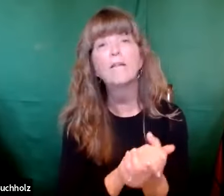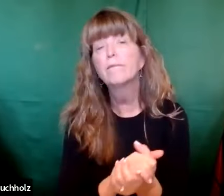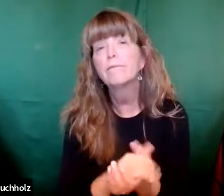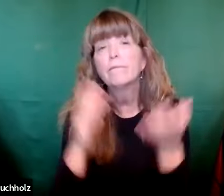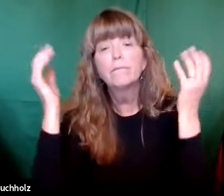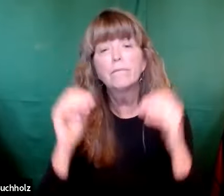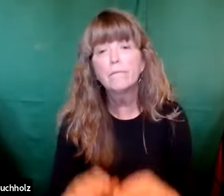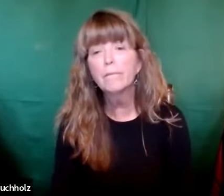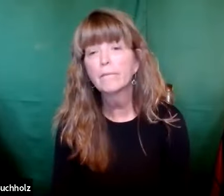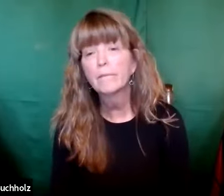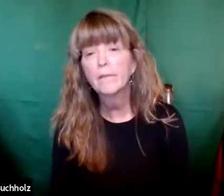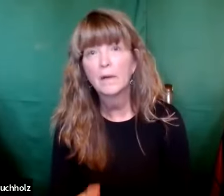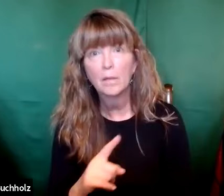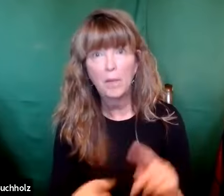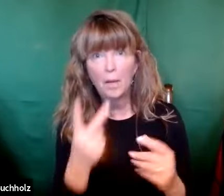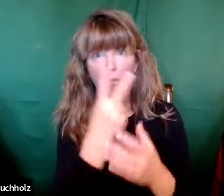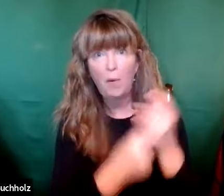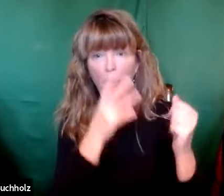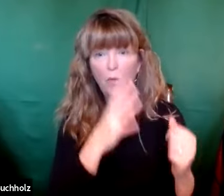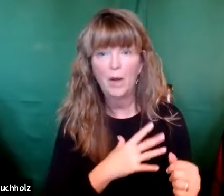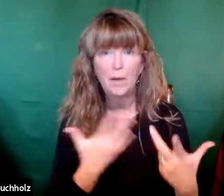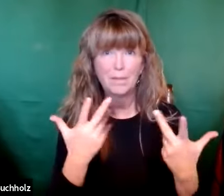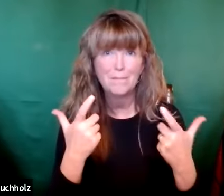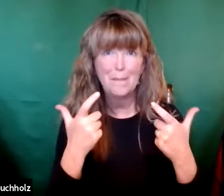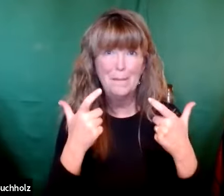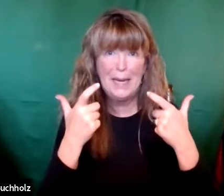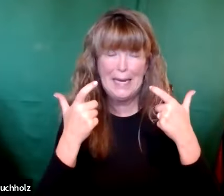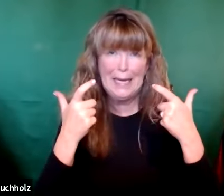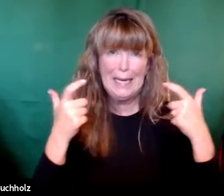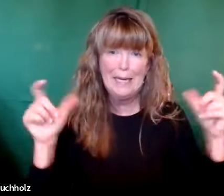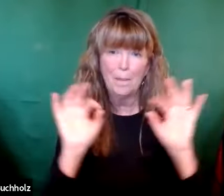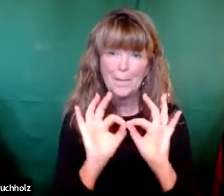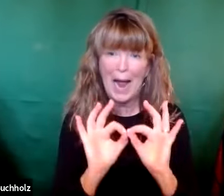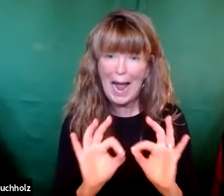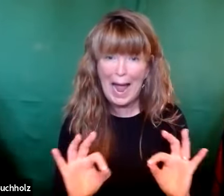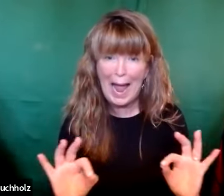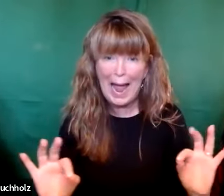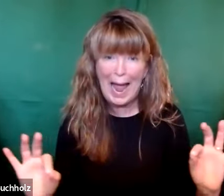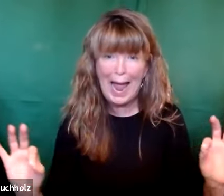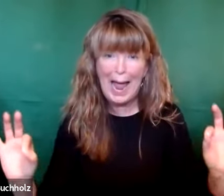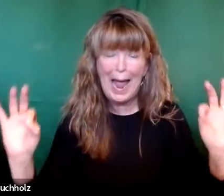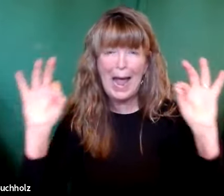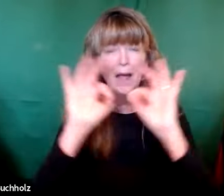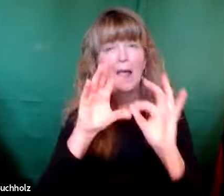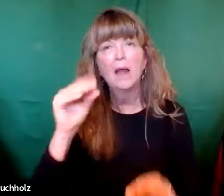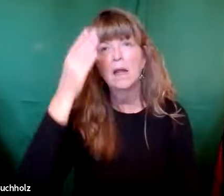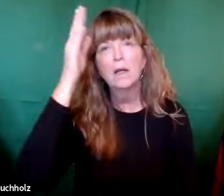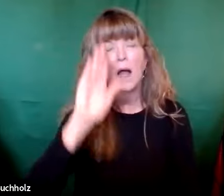everybody thought Elizabeth and Mary were just housewives. But they were major